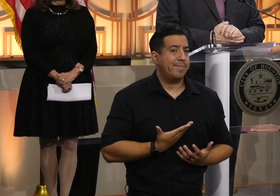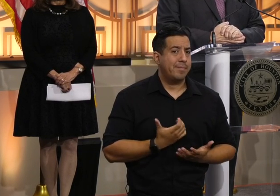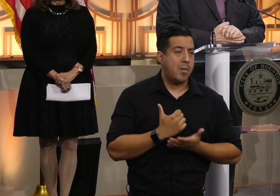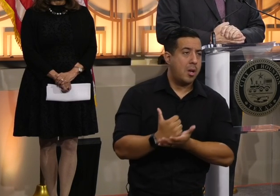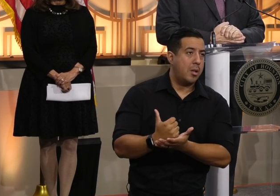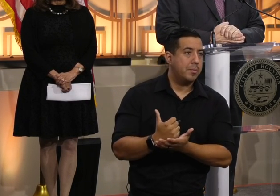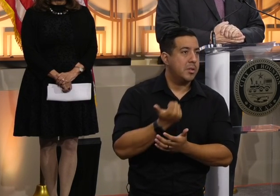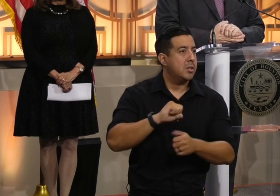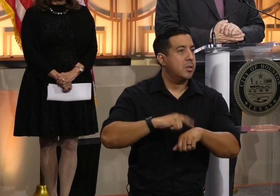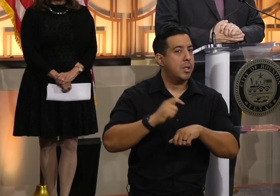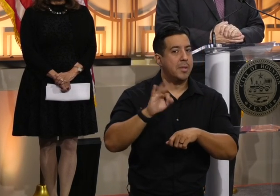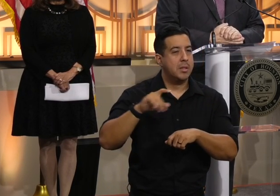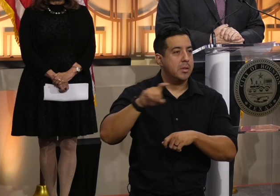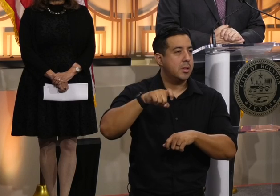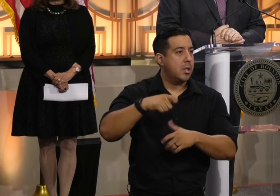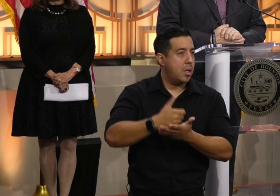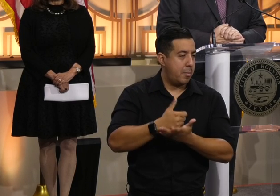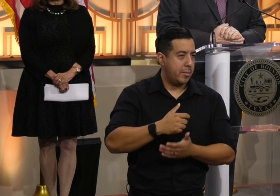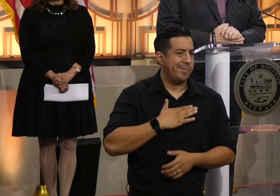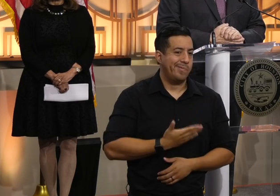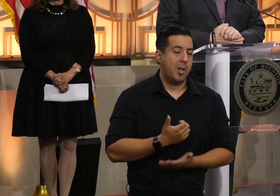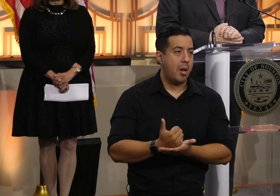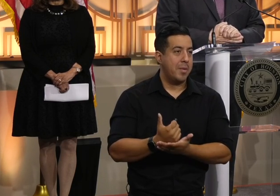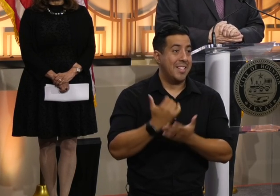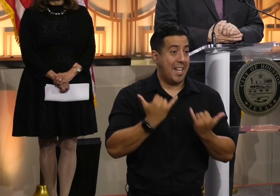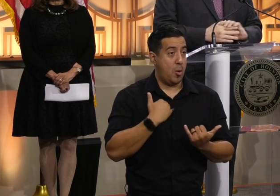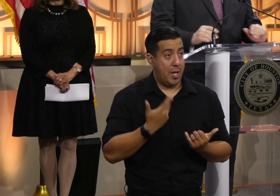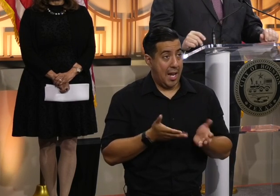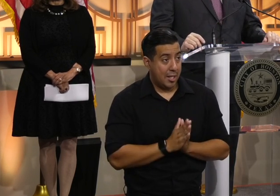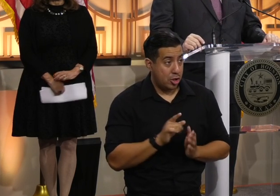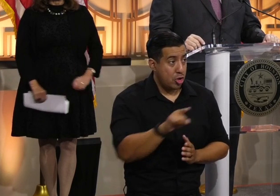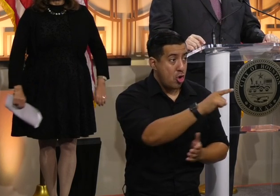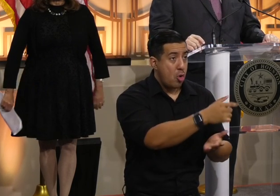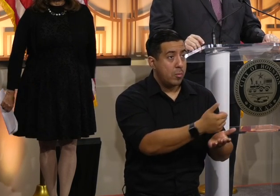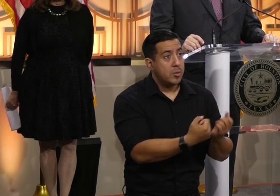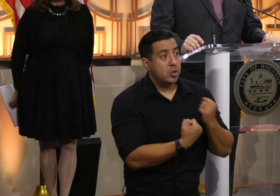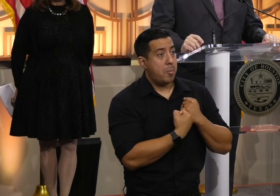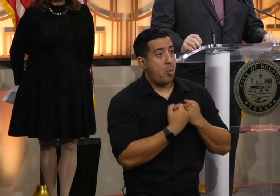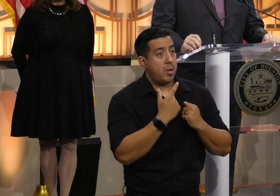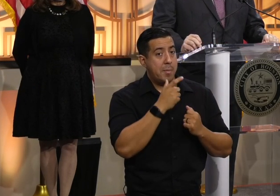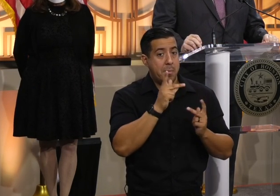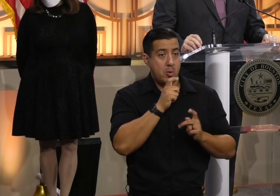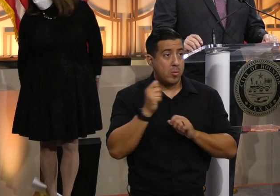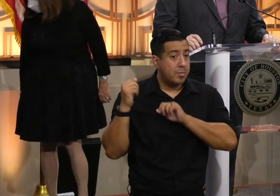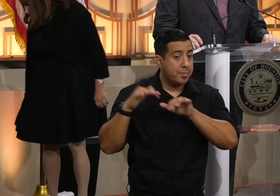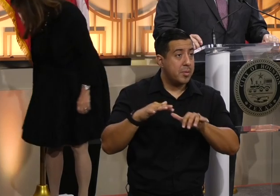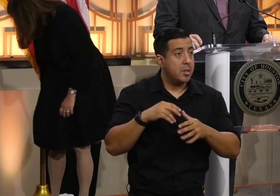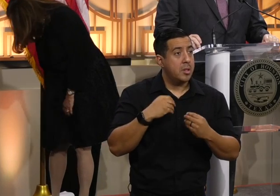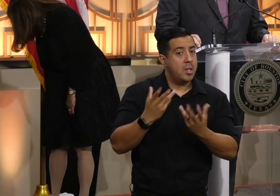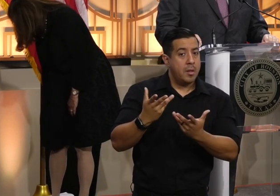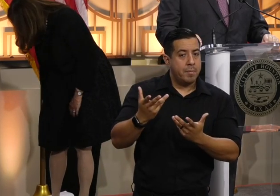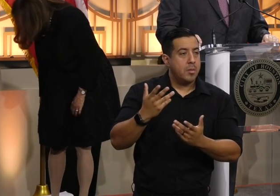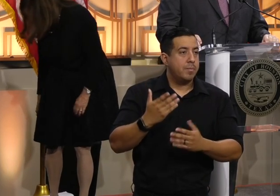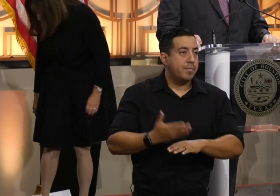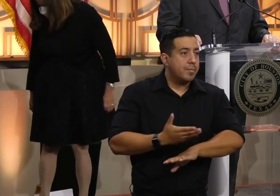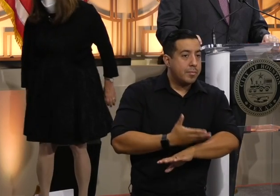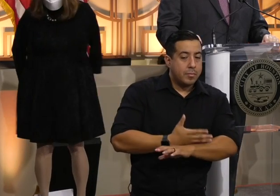in times of crisis. We ask for your support now to give our new Afghan neighbors the opportunities to recover